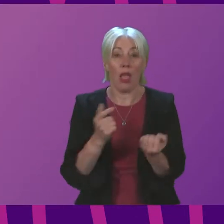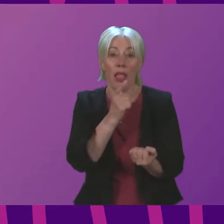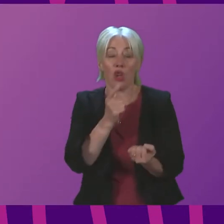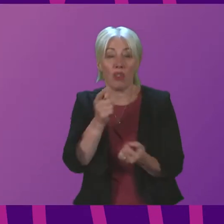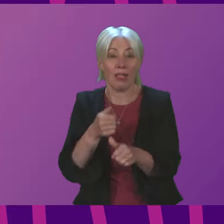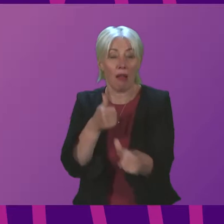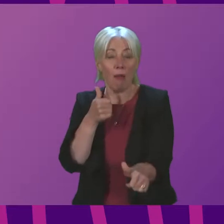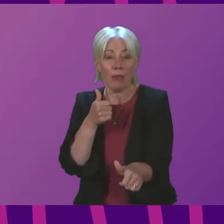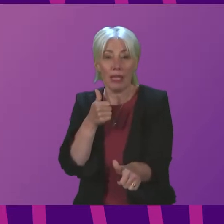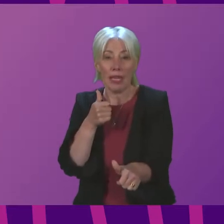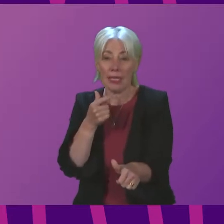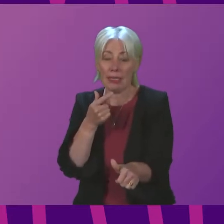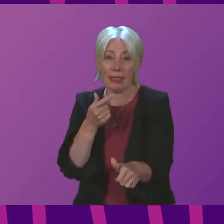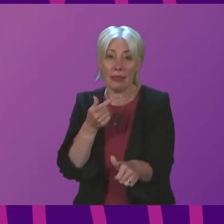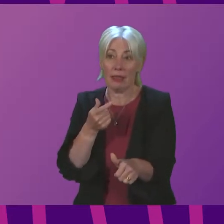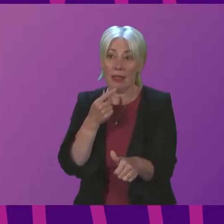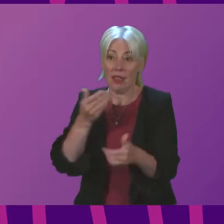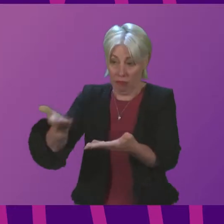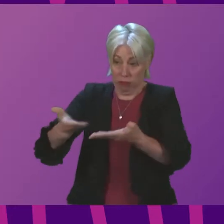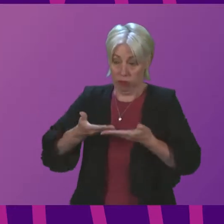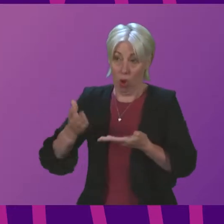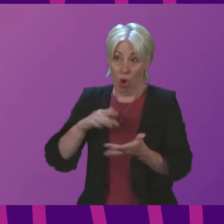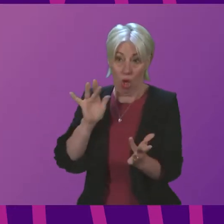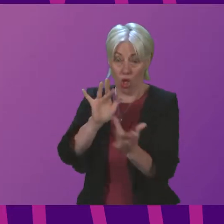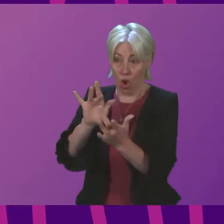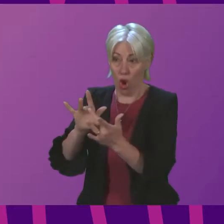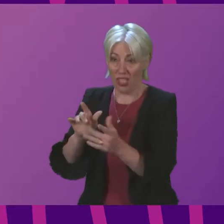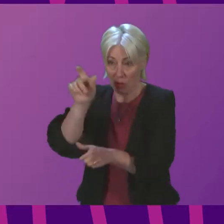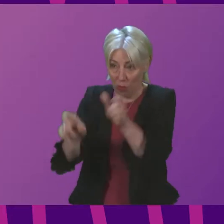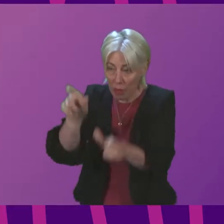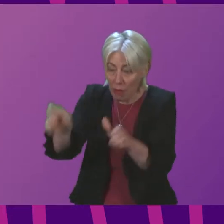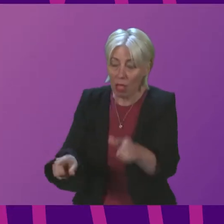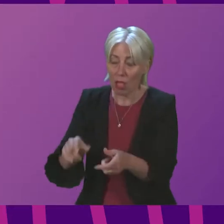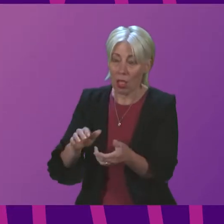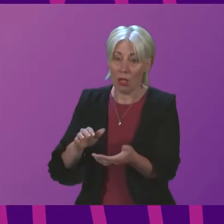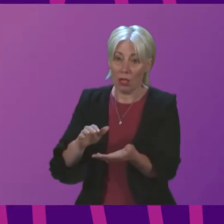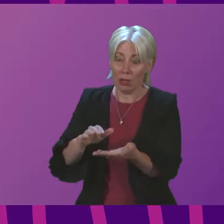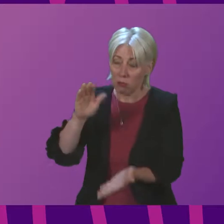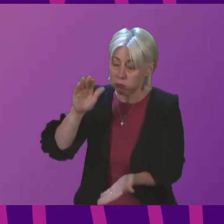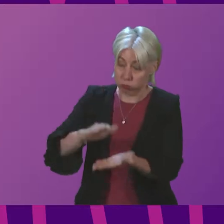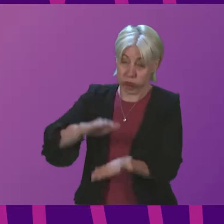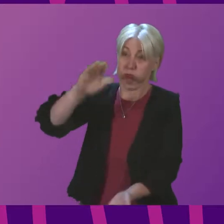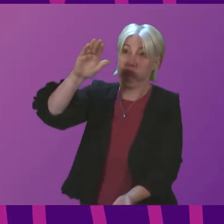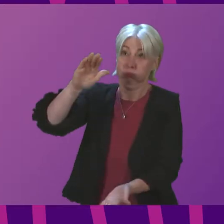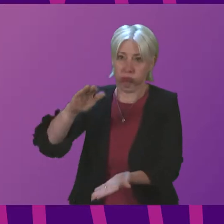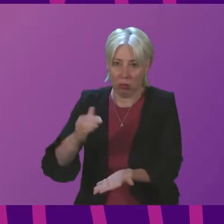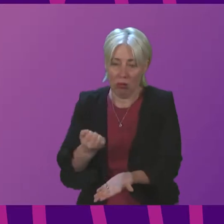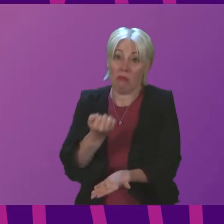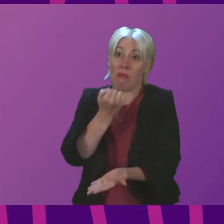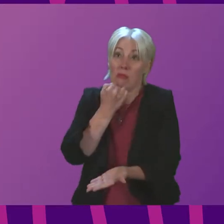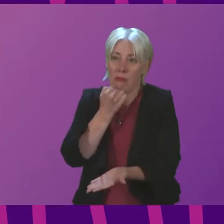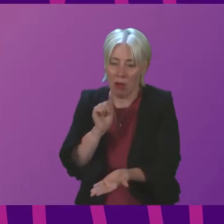with me the volume of contact they've had with individuals they have had a colossal number of